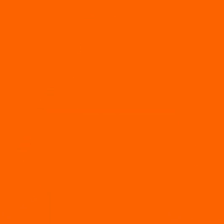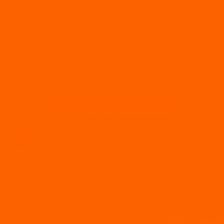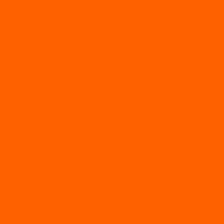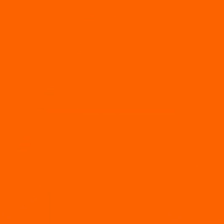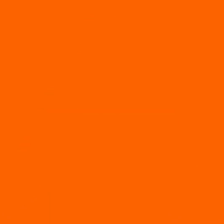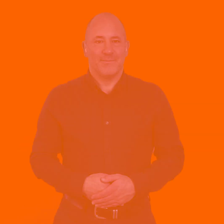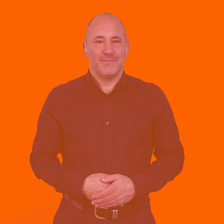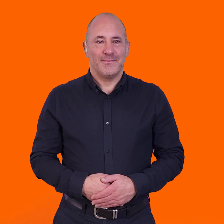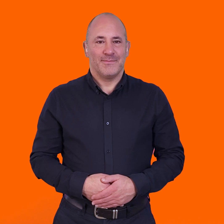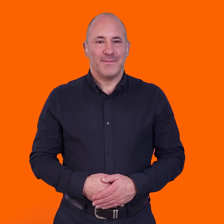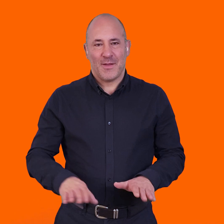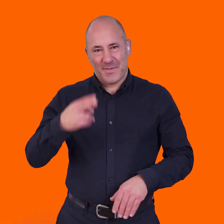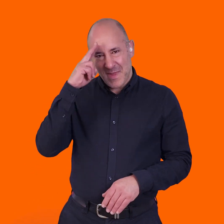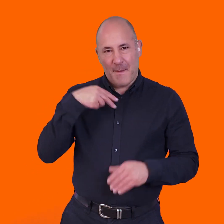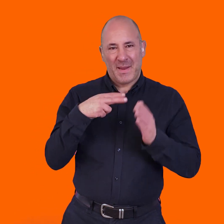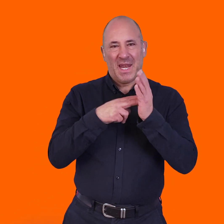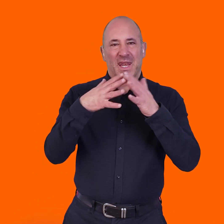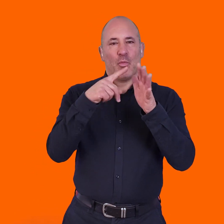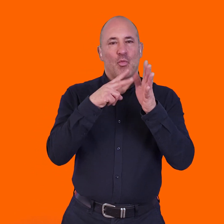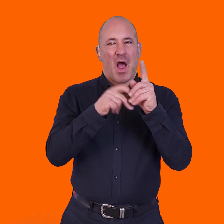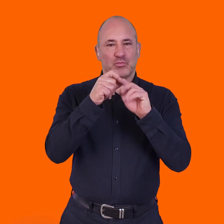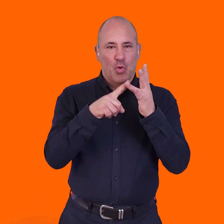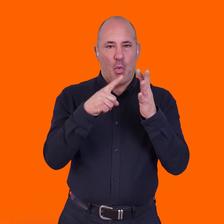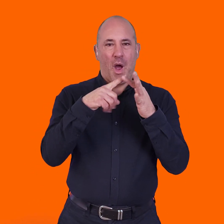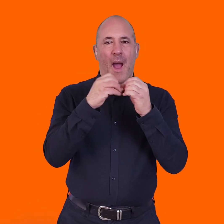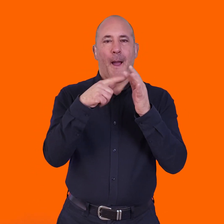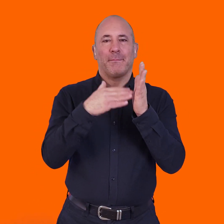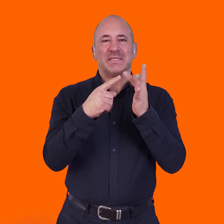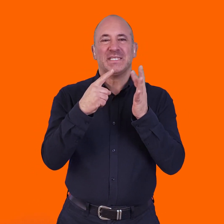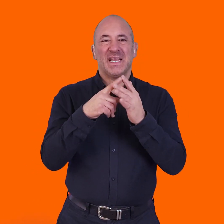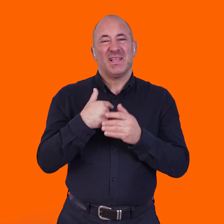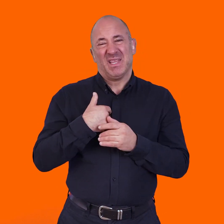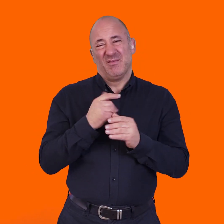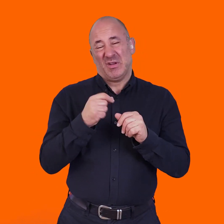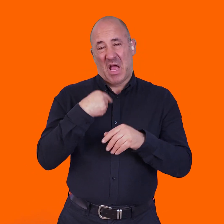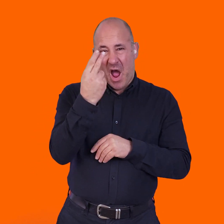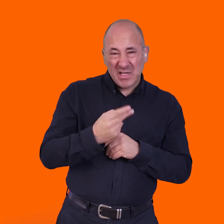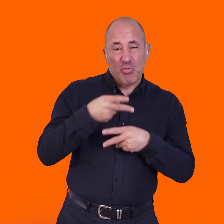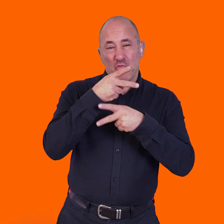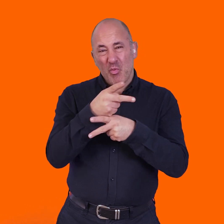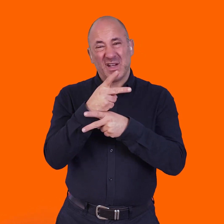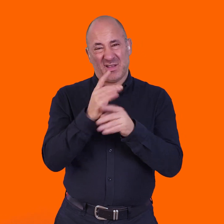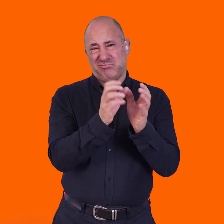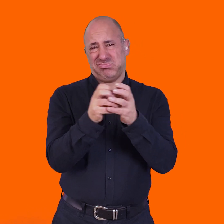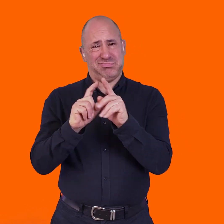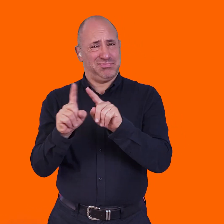Hello, my name is Wando Obizze and I'm a multidisciplinary artist, curator. I